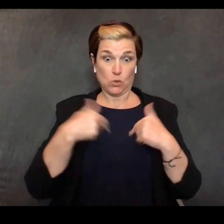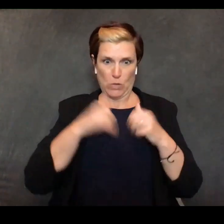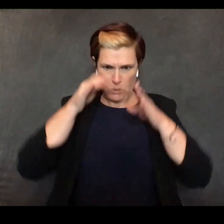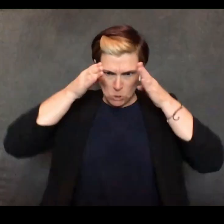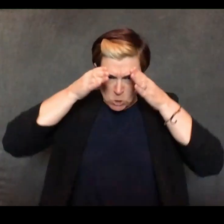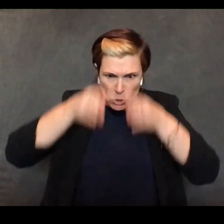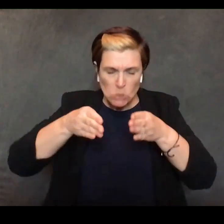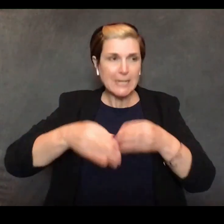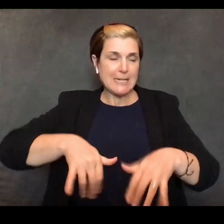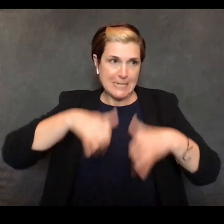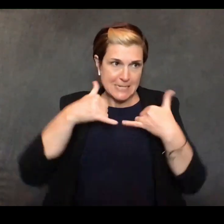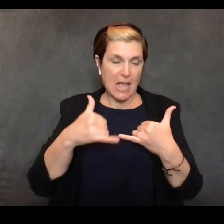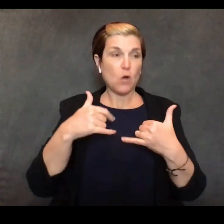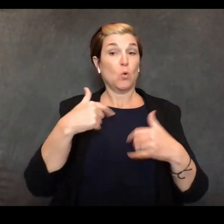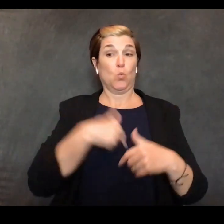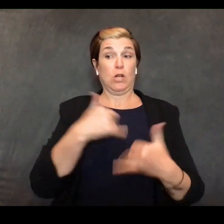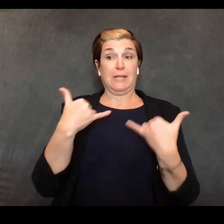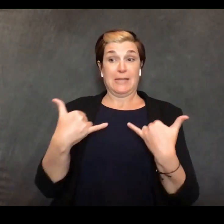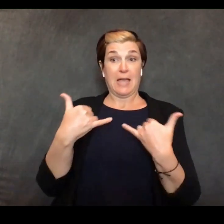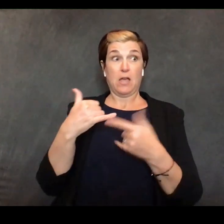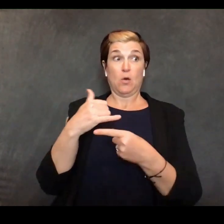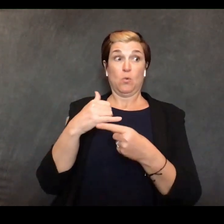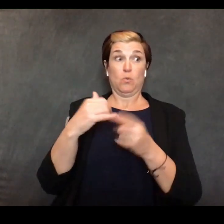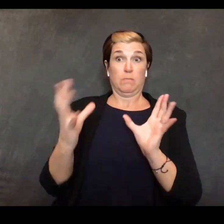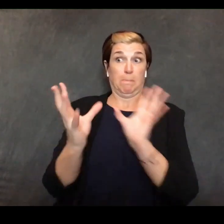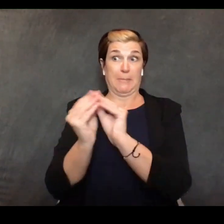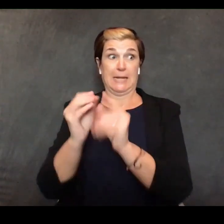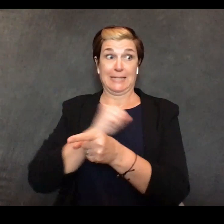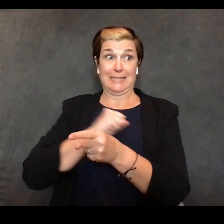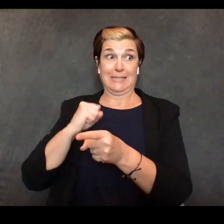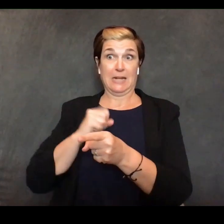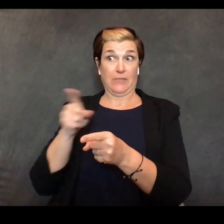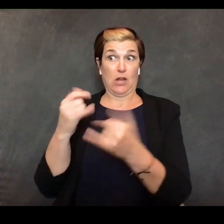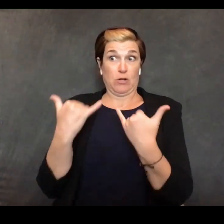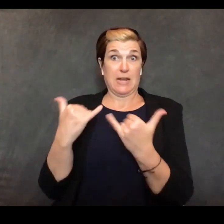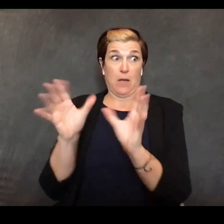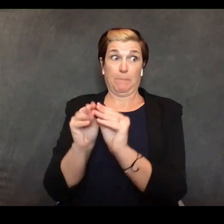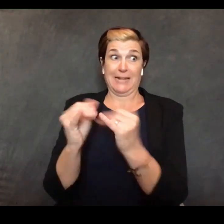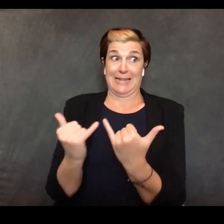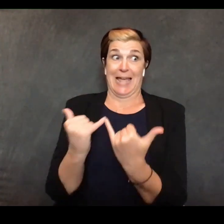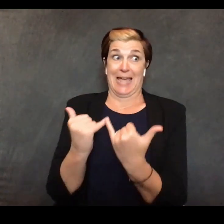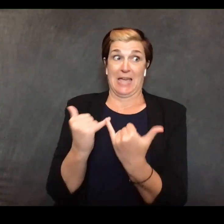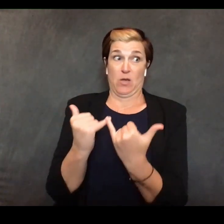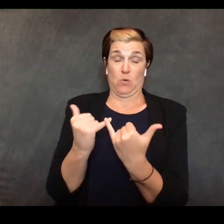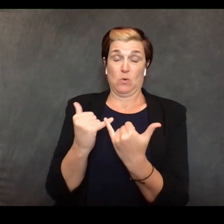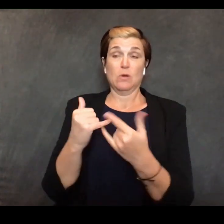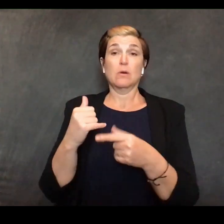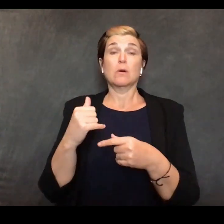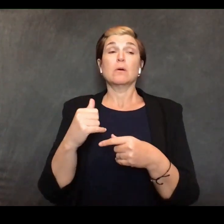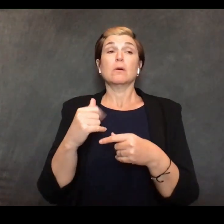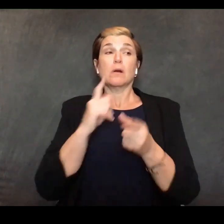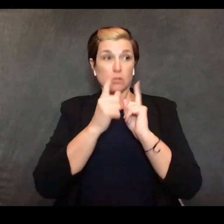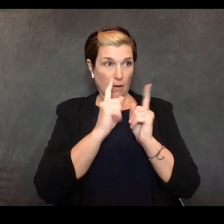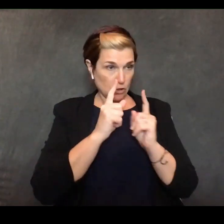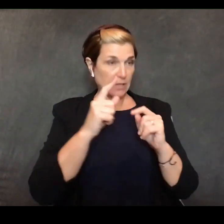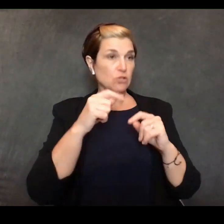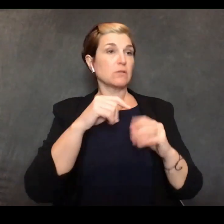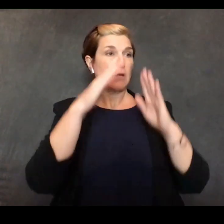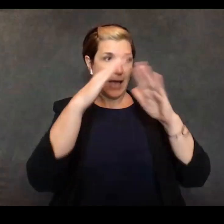the senate who's in session right now actively uh... we will continue to have conversations with the house i've already spoken to speaker pelosi once today